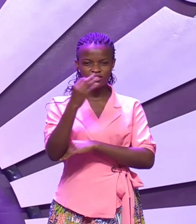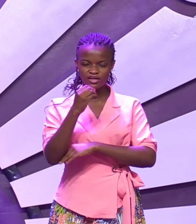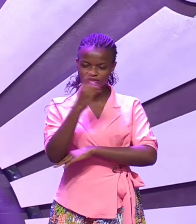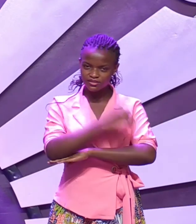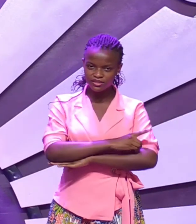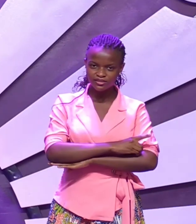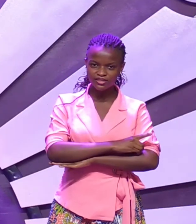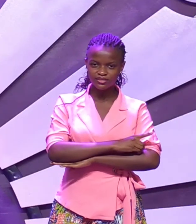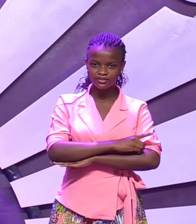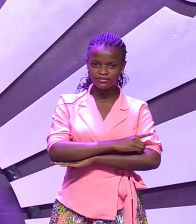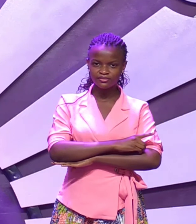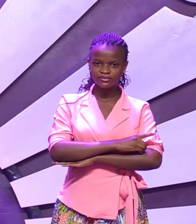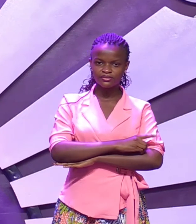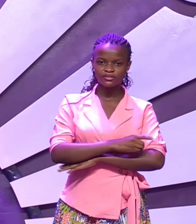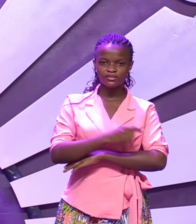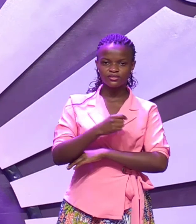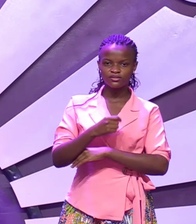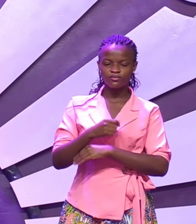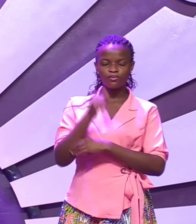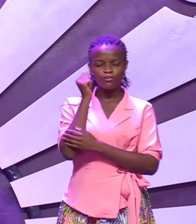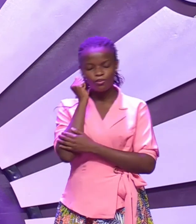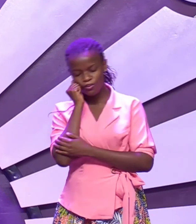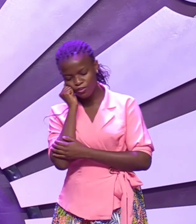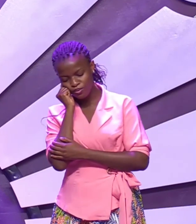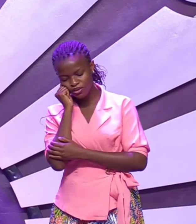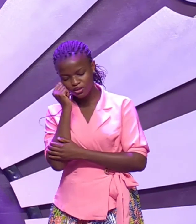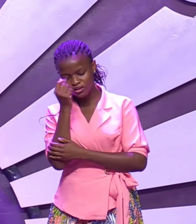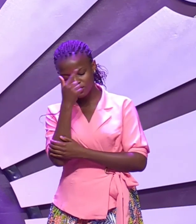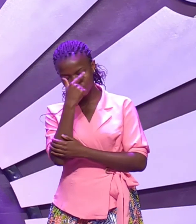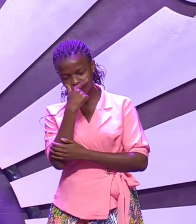were grieving and mourning for Moses